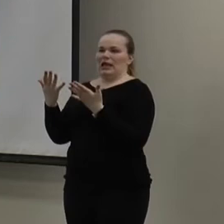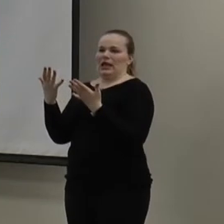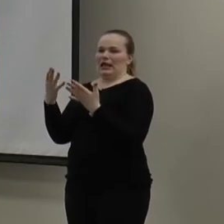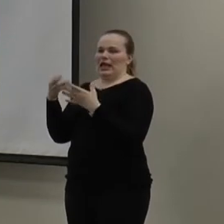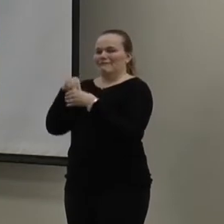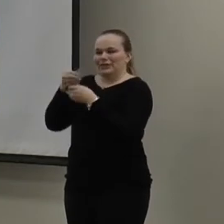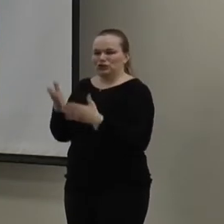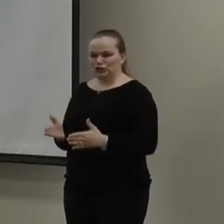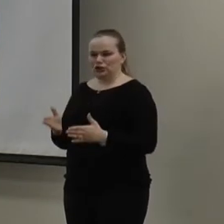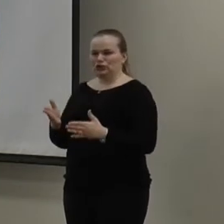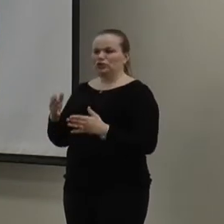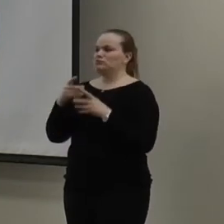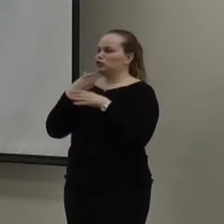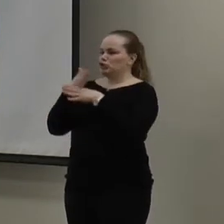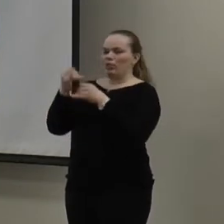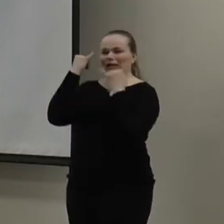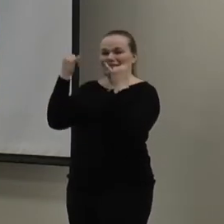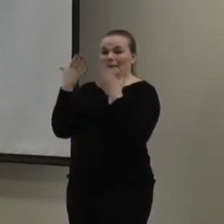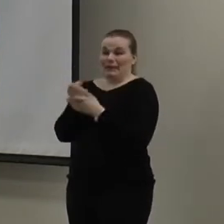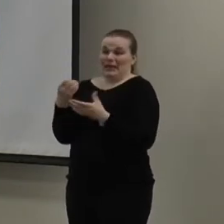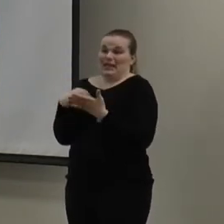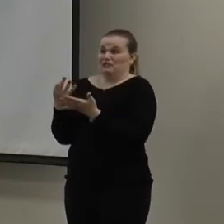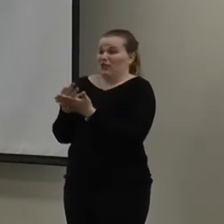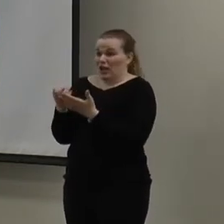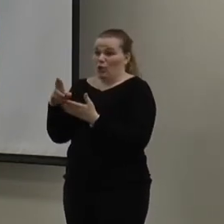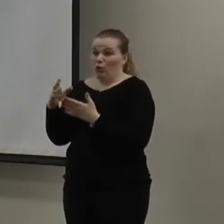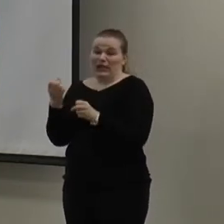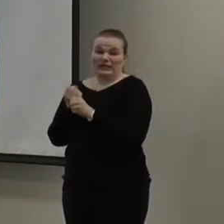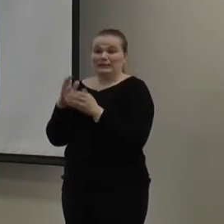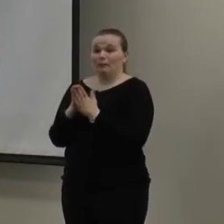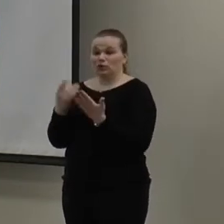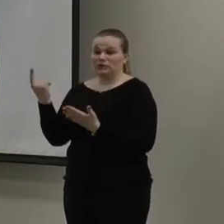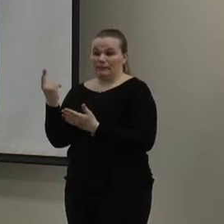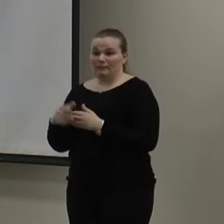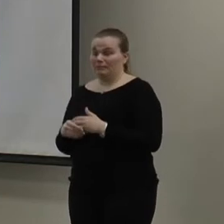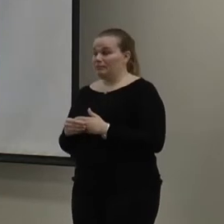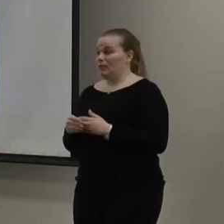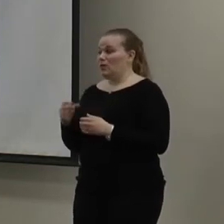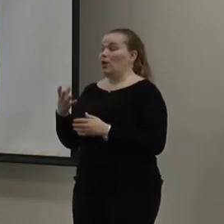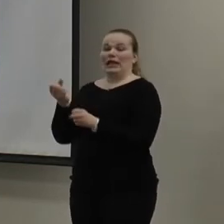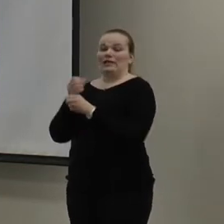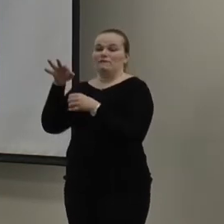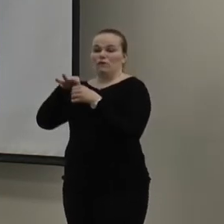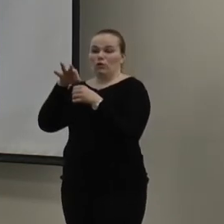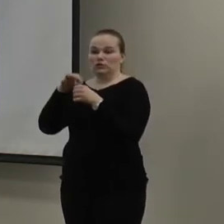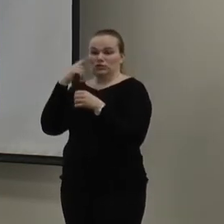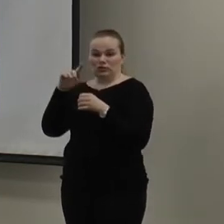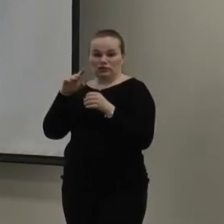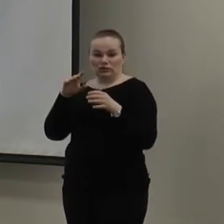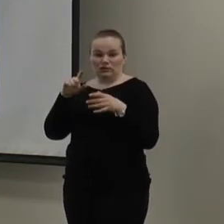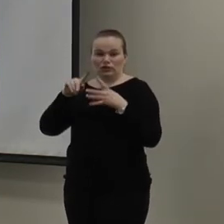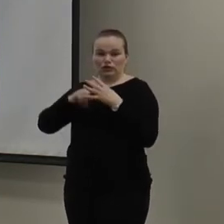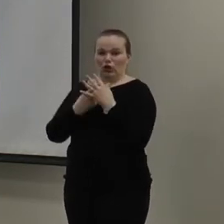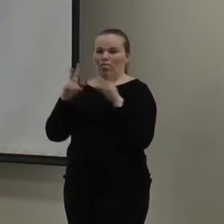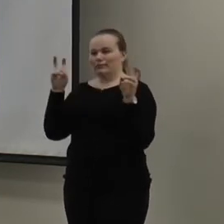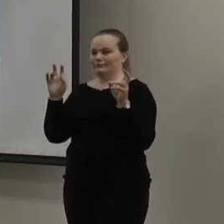and spread it with the community and hopefully maybe get some funding or at least get some votes. And the votes then help you get part of, like, public funding